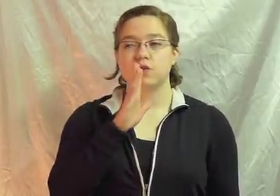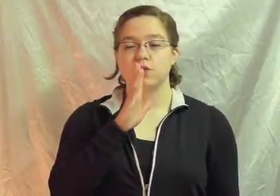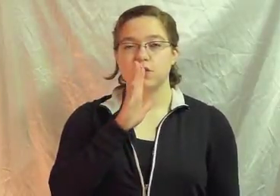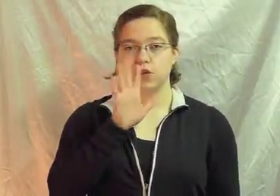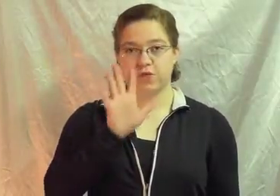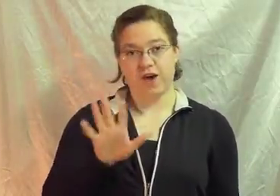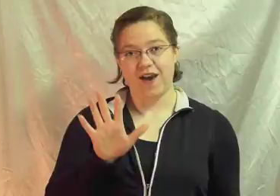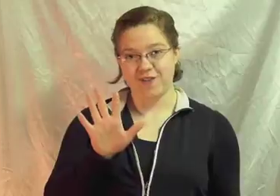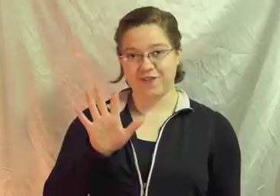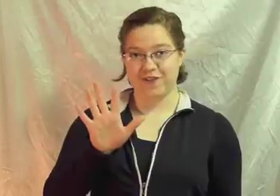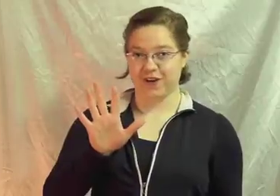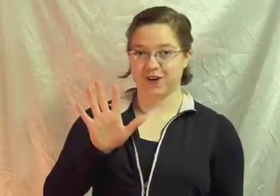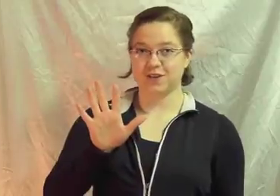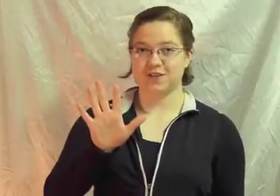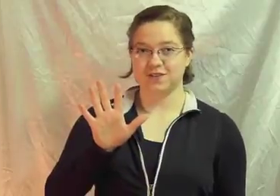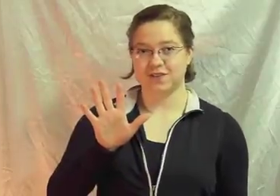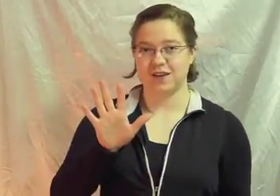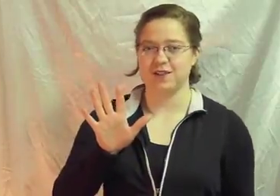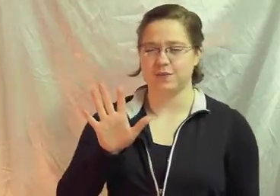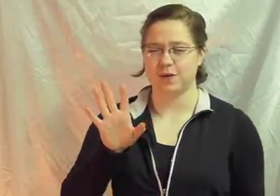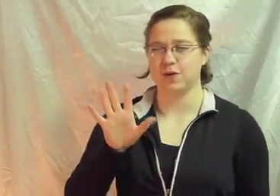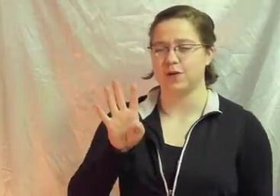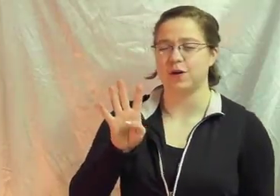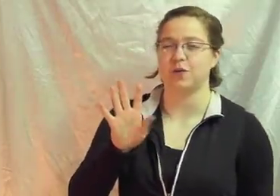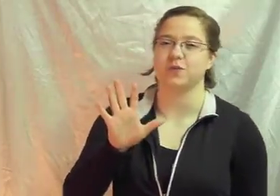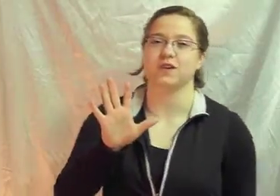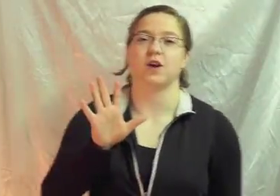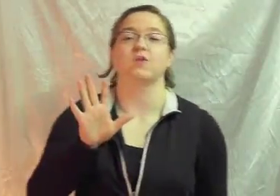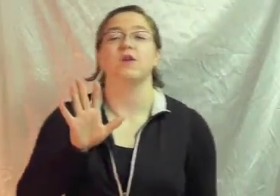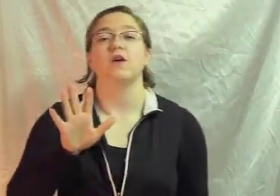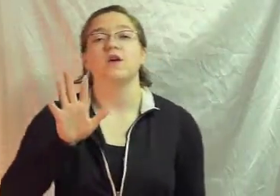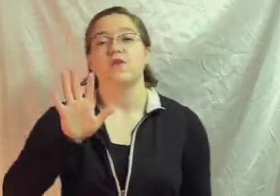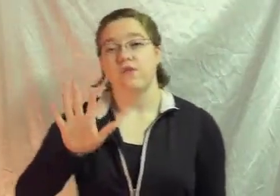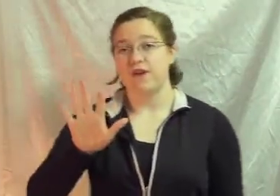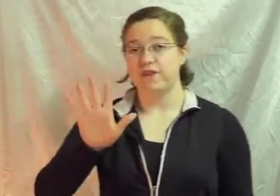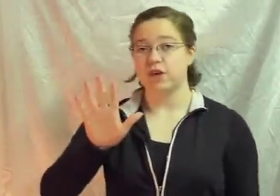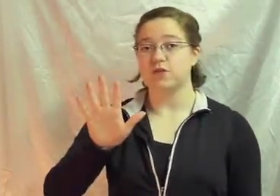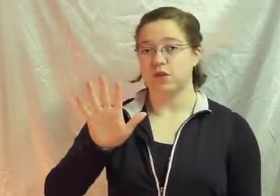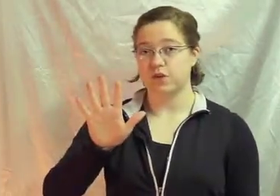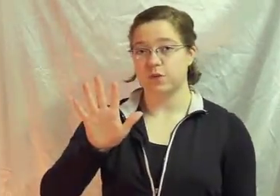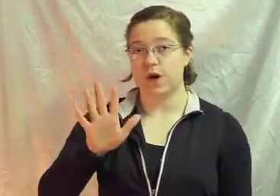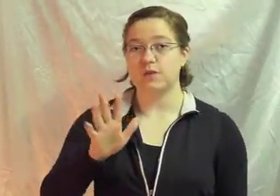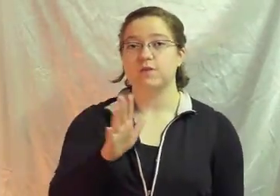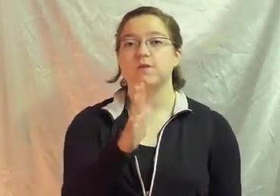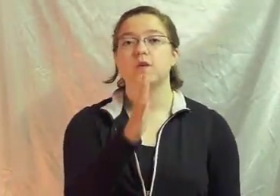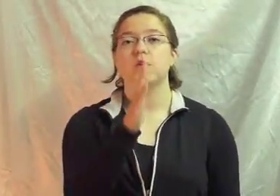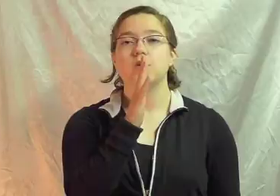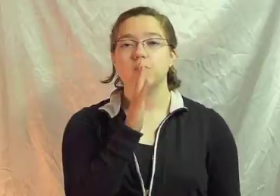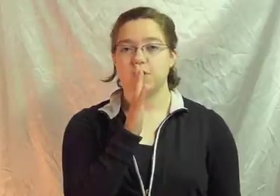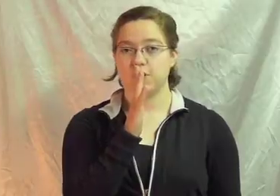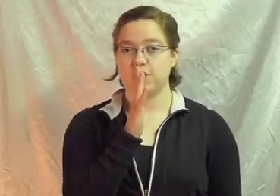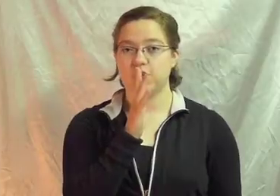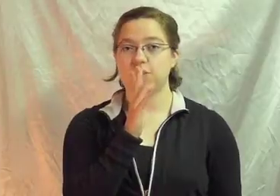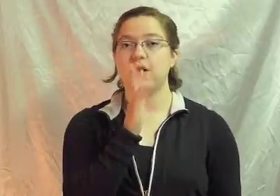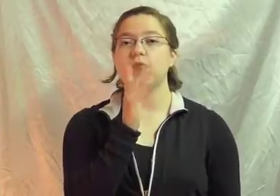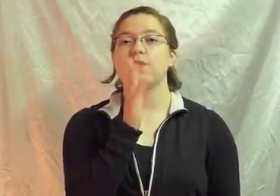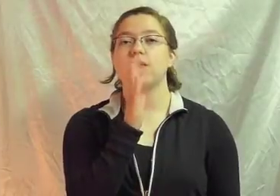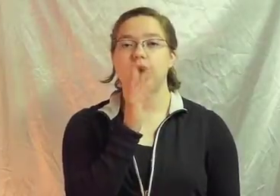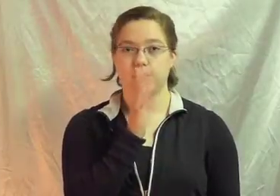Your five fingers Think about whether or not your thumb stuck out Five fingers are all spread Put it in front of your mouth And